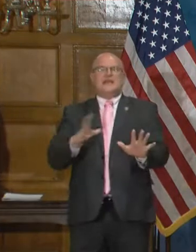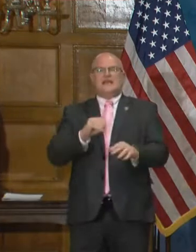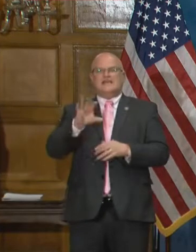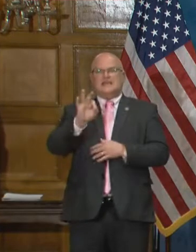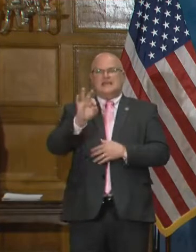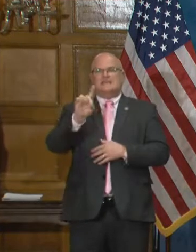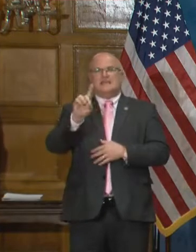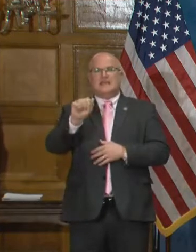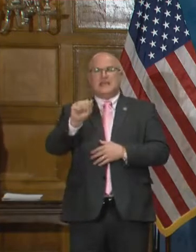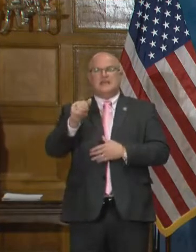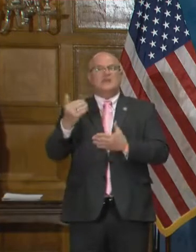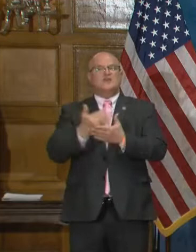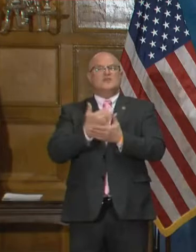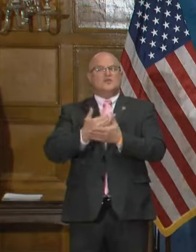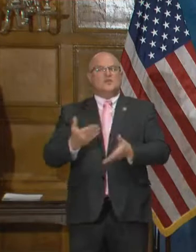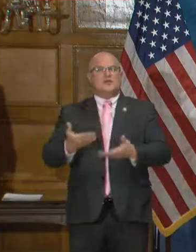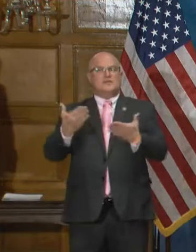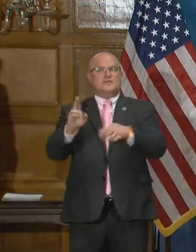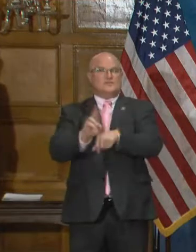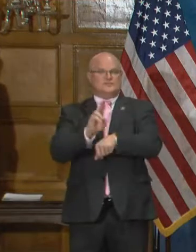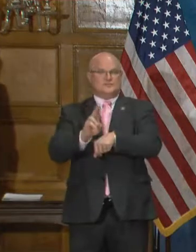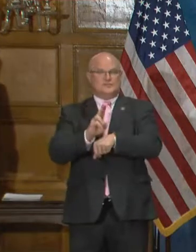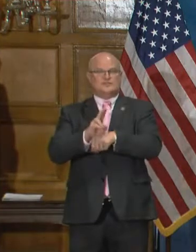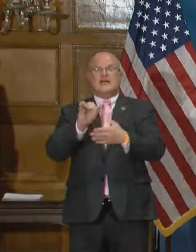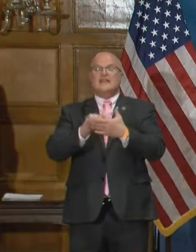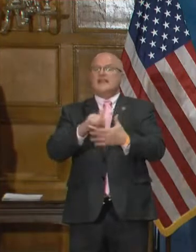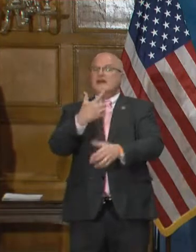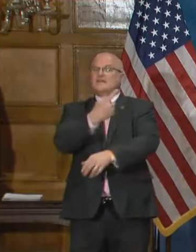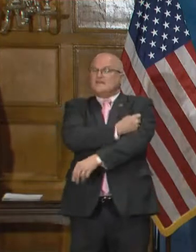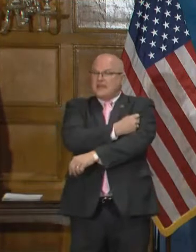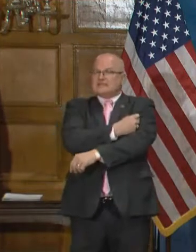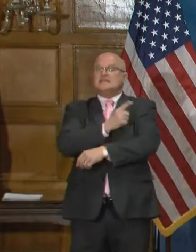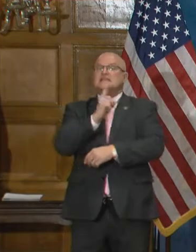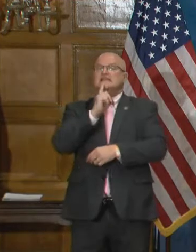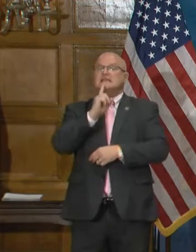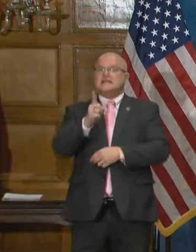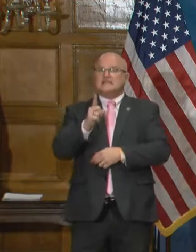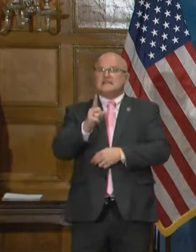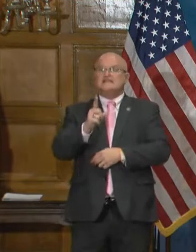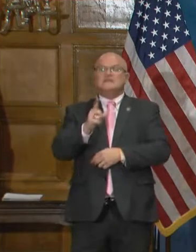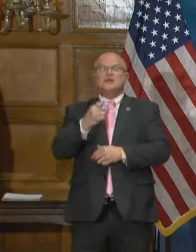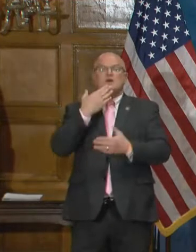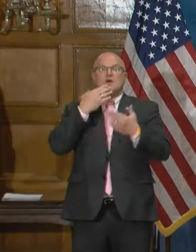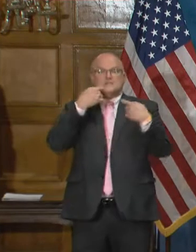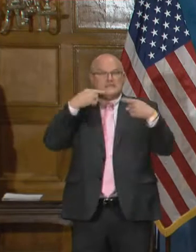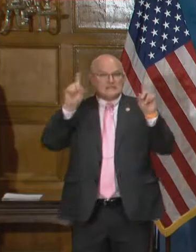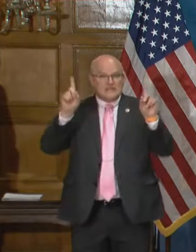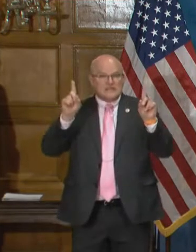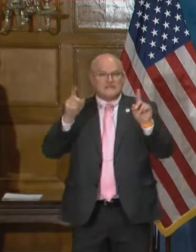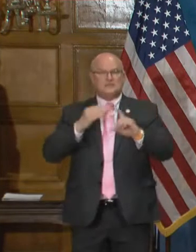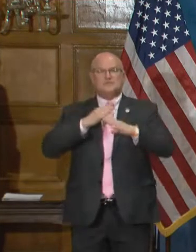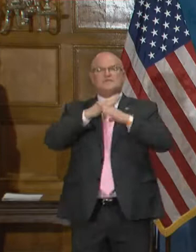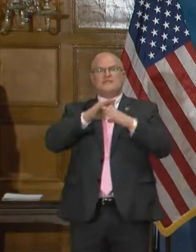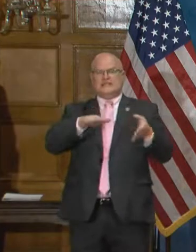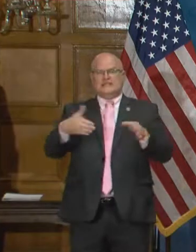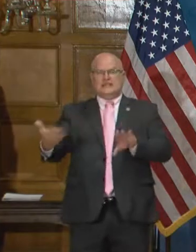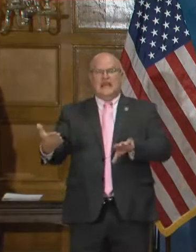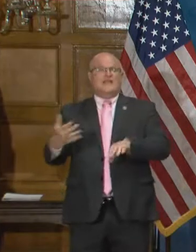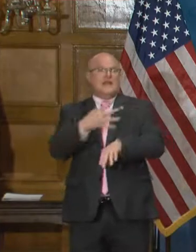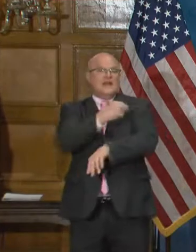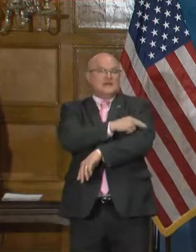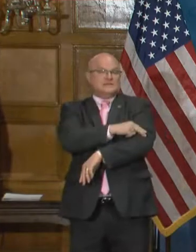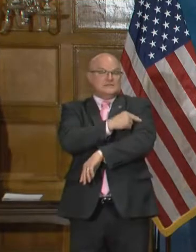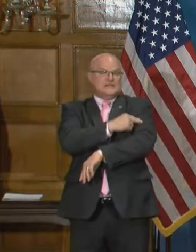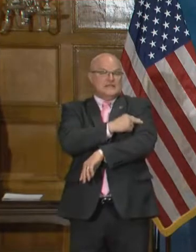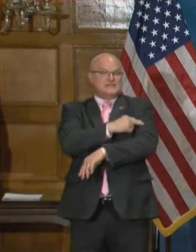FDA and made recommendations for its use. That vaccine is highly efficacious in preventing deaths and hospitalizations.